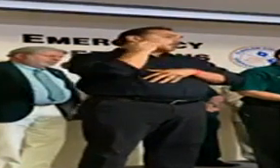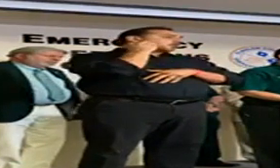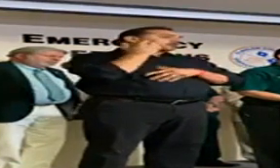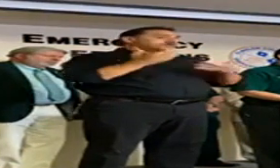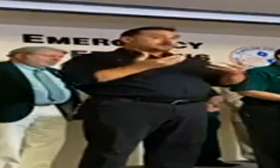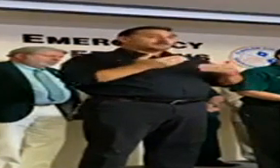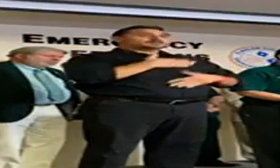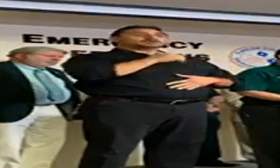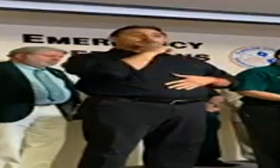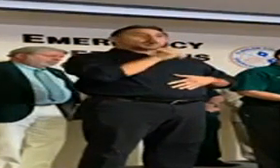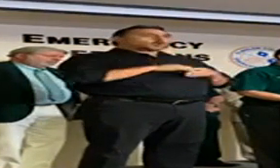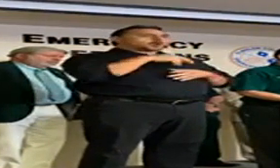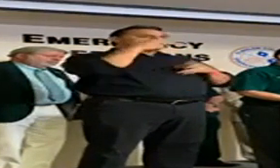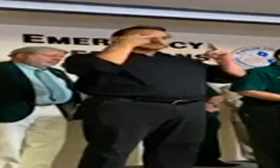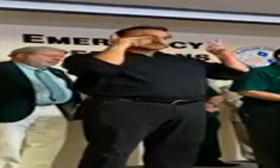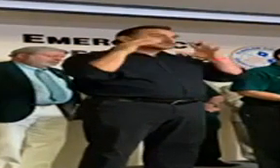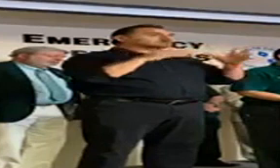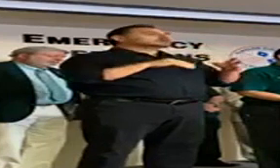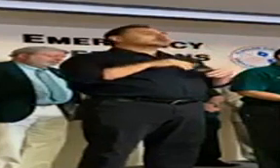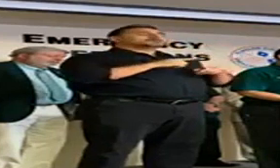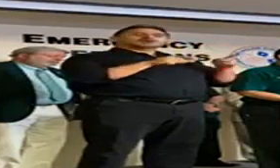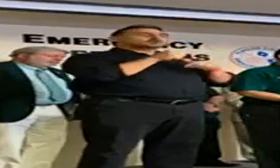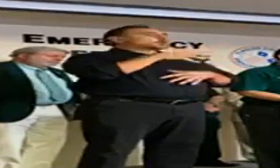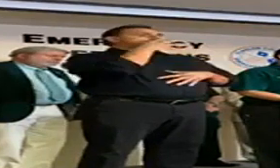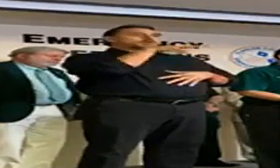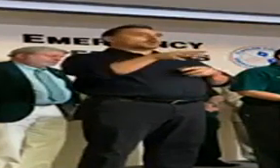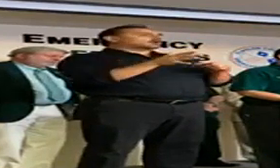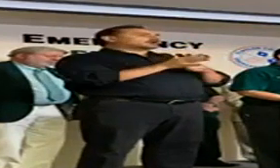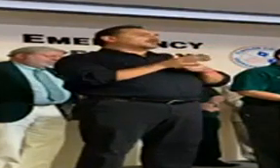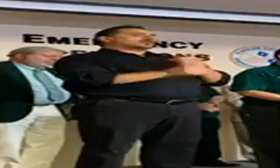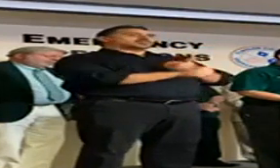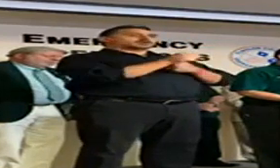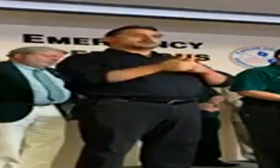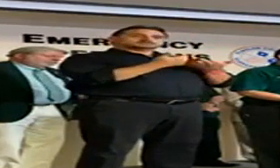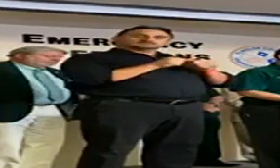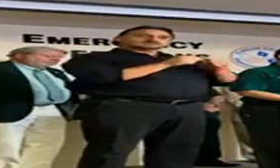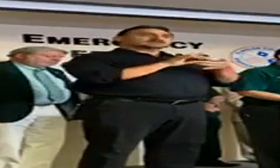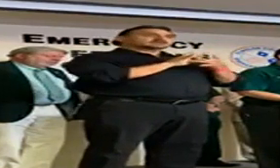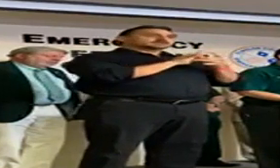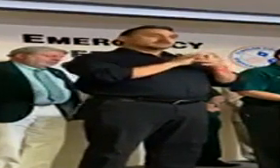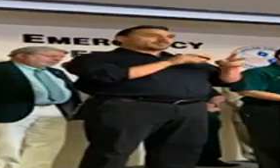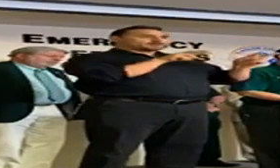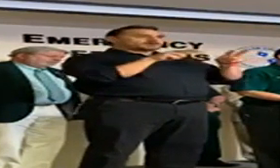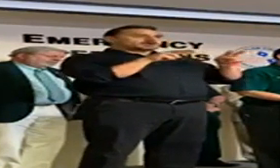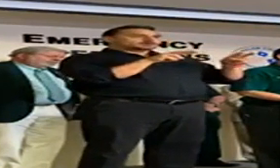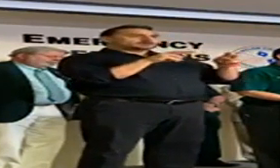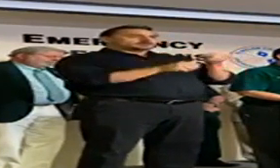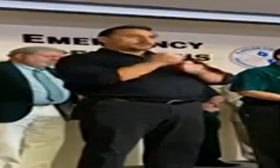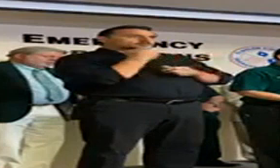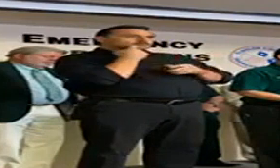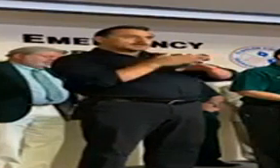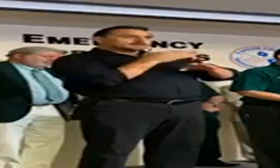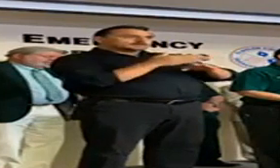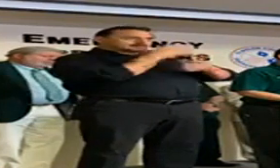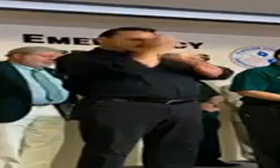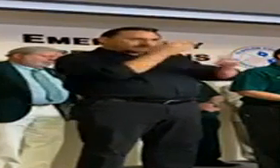Please do not panic, but also do not ignore this threat. Please stay connected and monitor the latest guidance, and do your